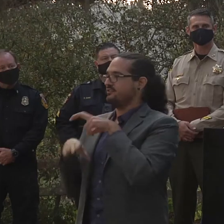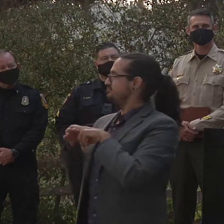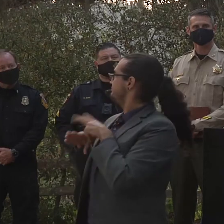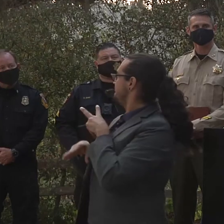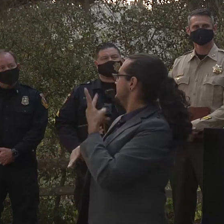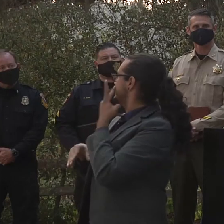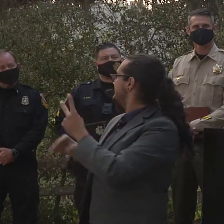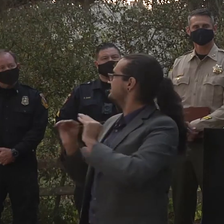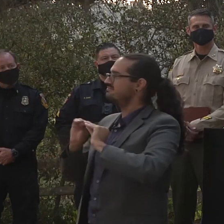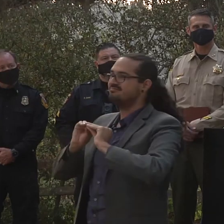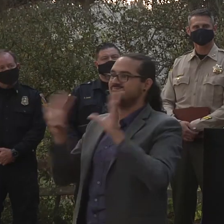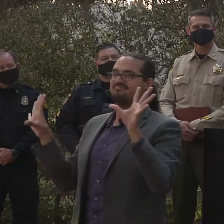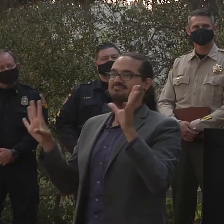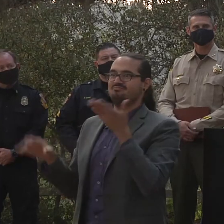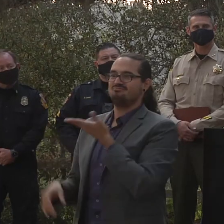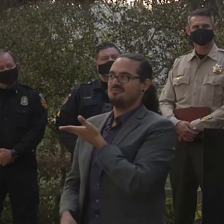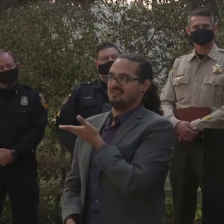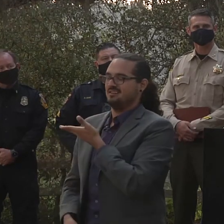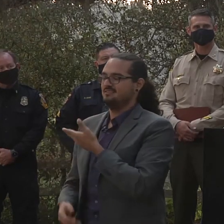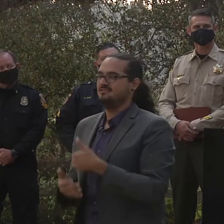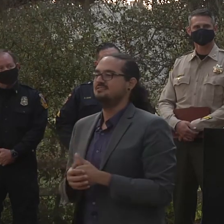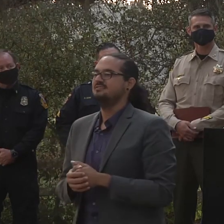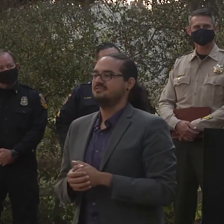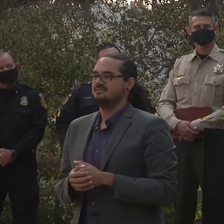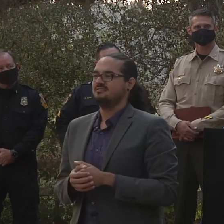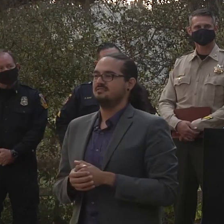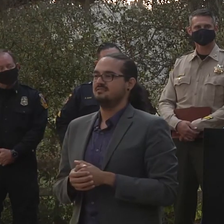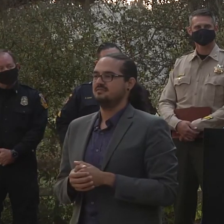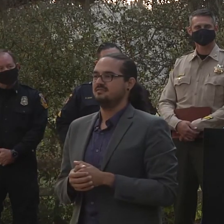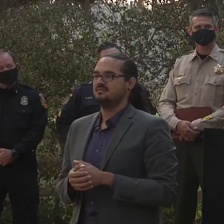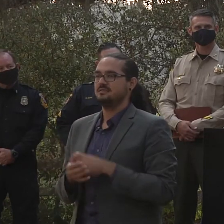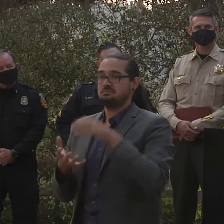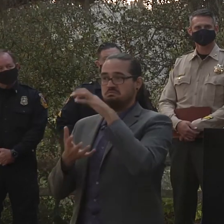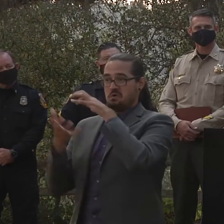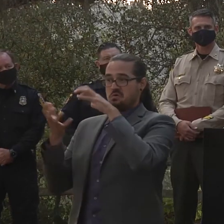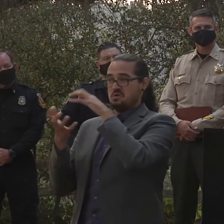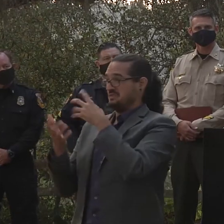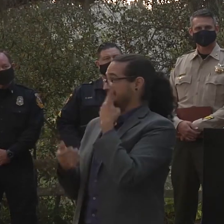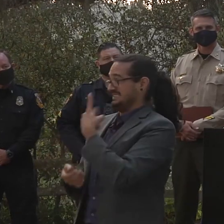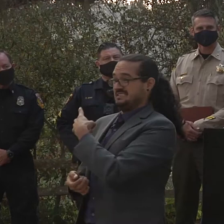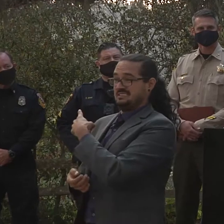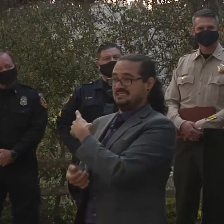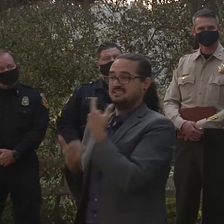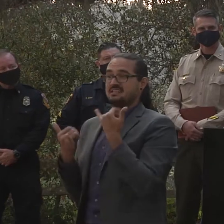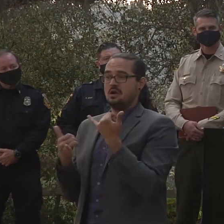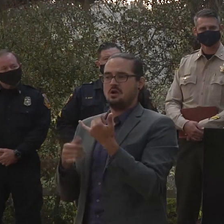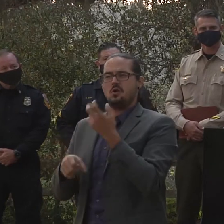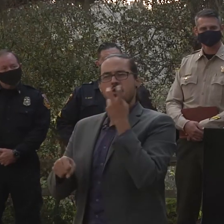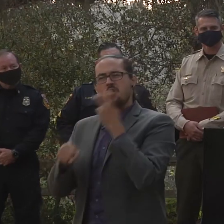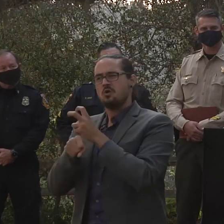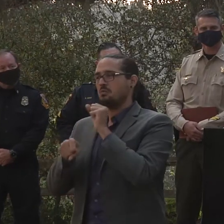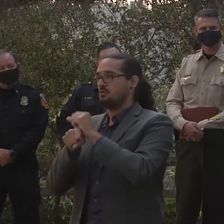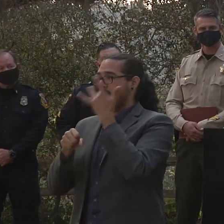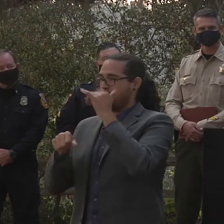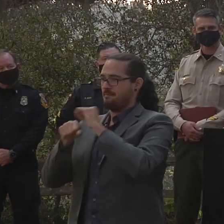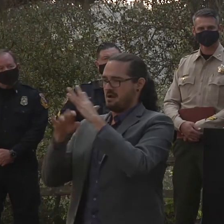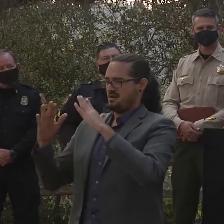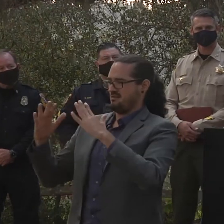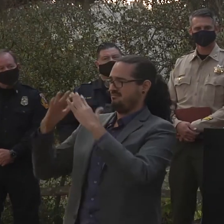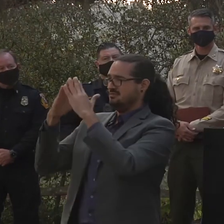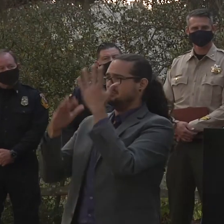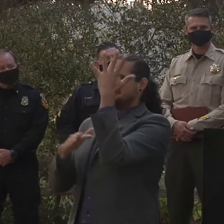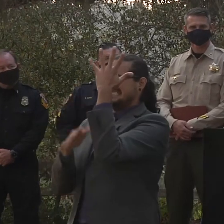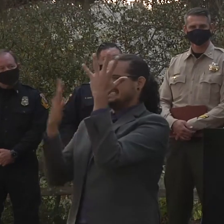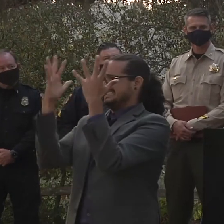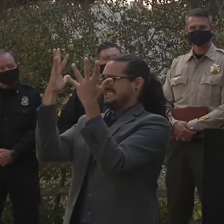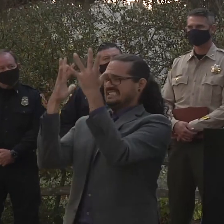matter of a couple things one as I said some of that terrain is very it has fitable it's really tough to work in so part of our strategies is to build